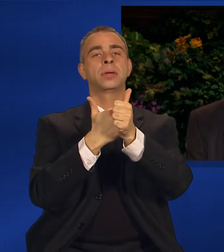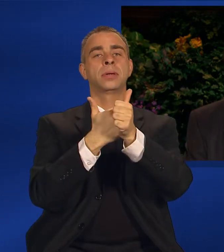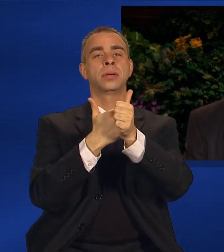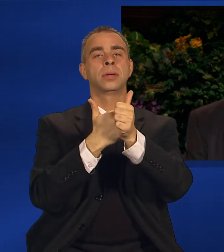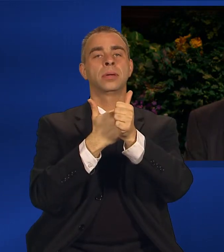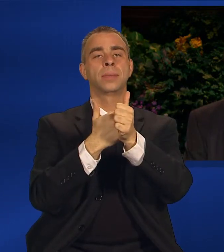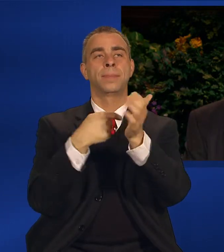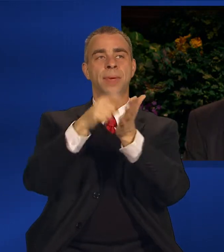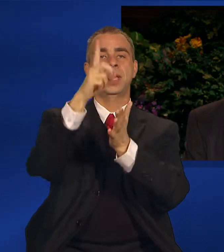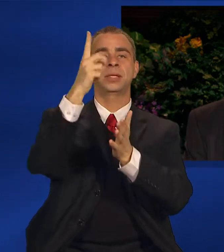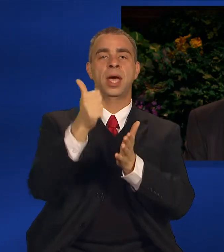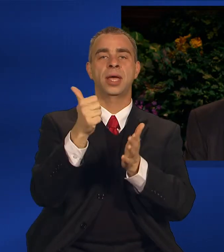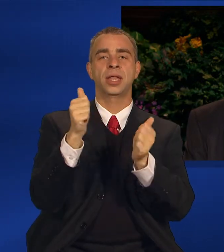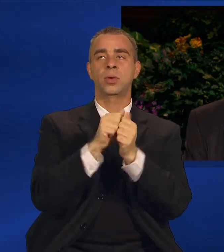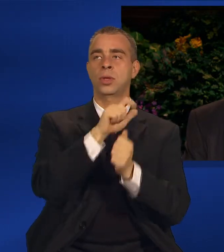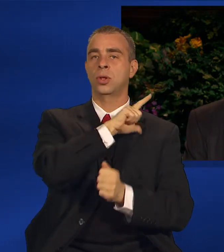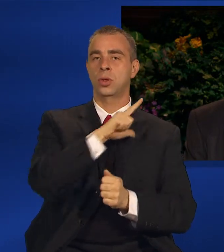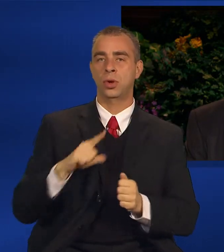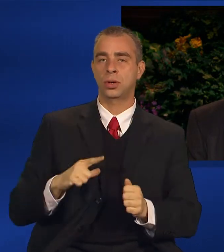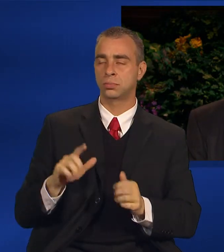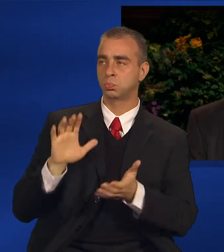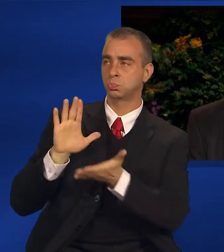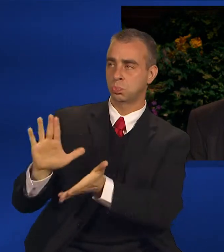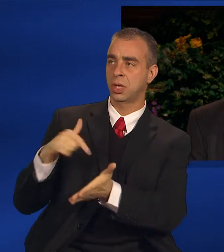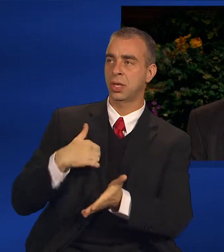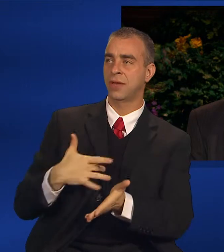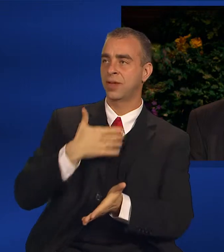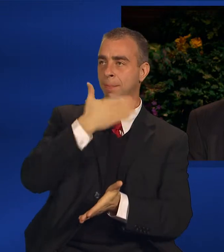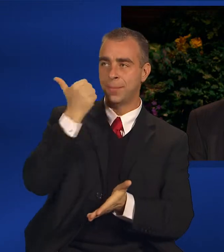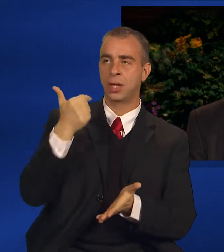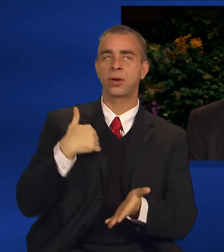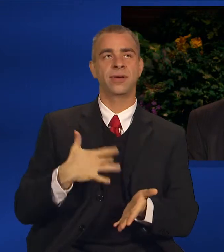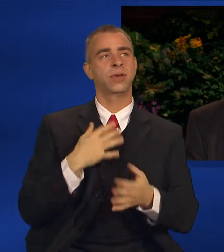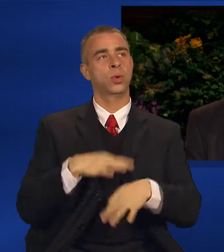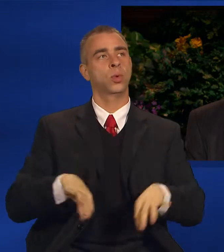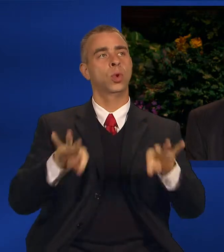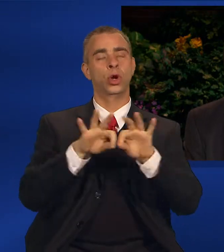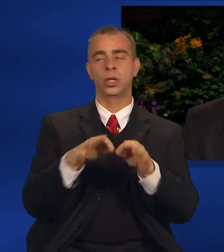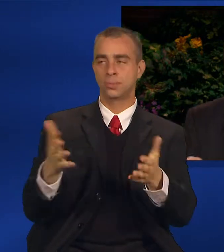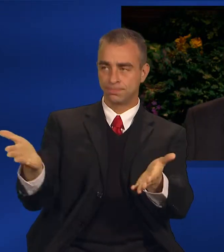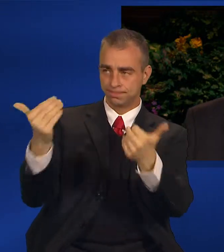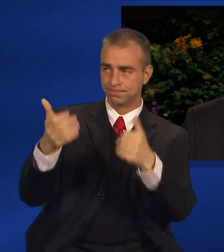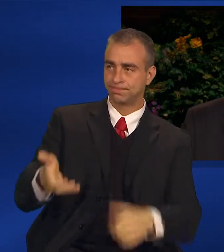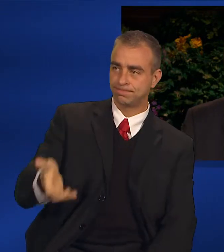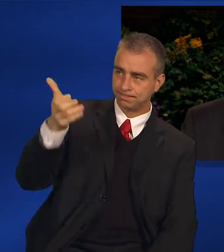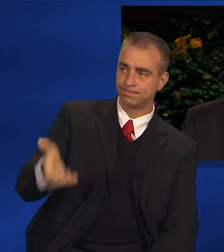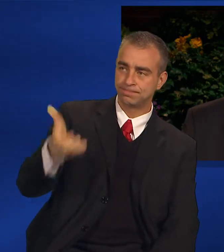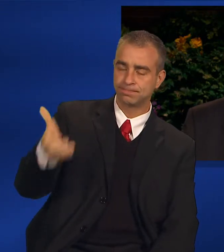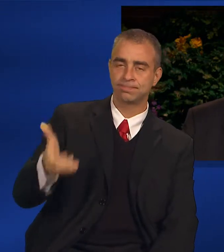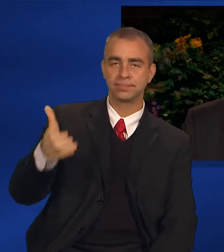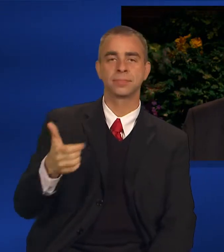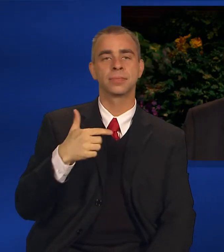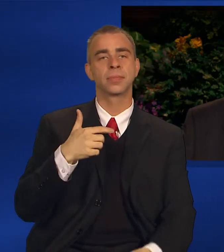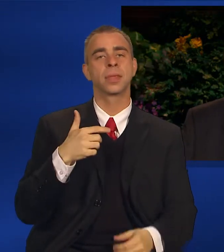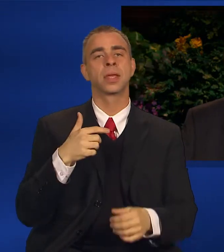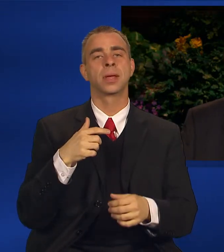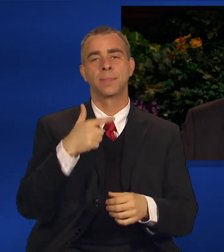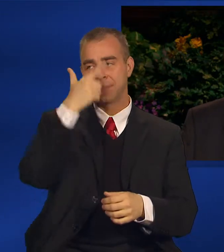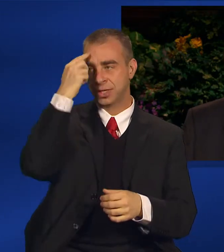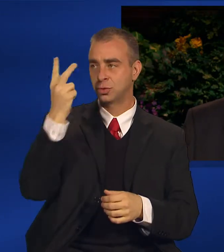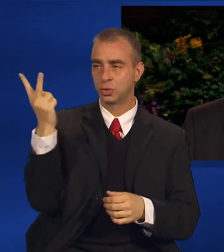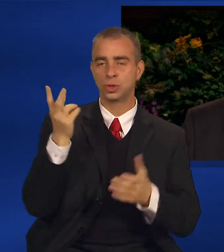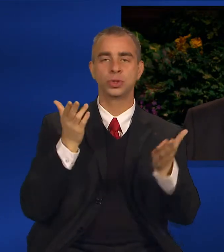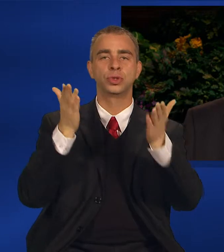Lord. Now I feel worthy to shake the hands of servants